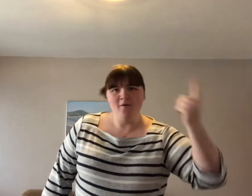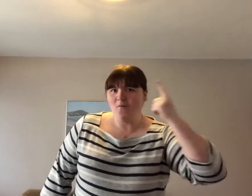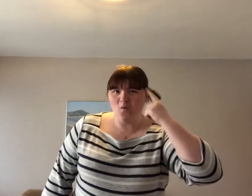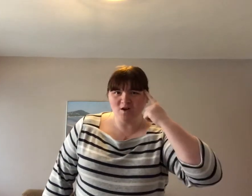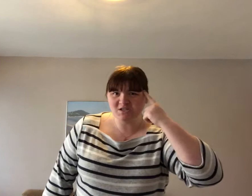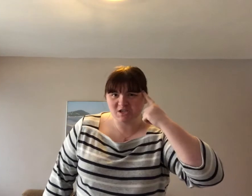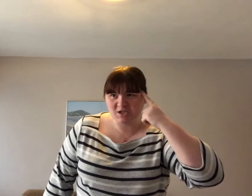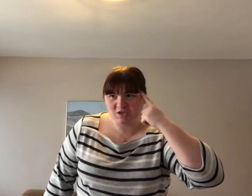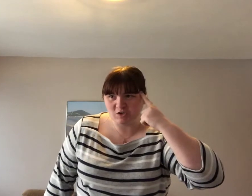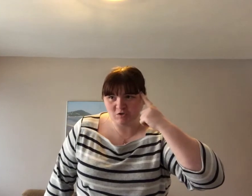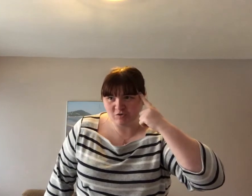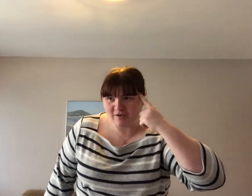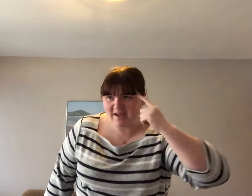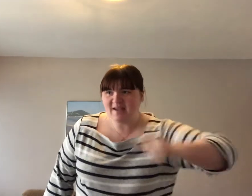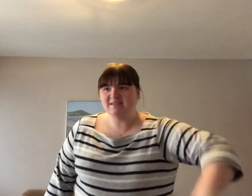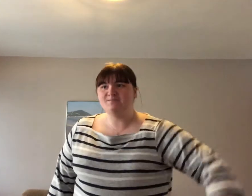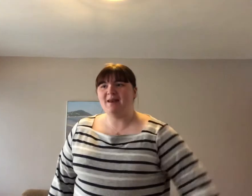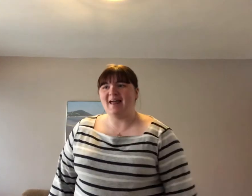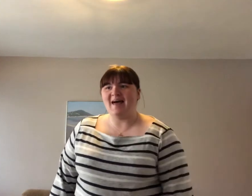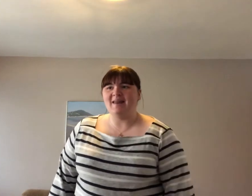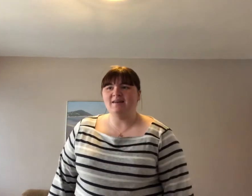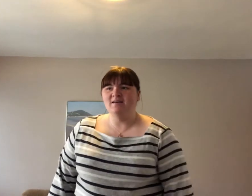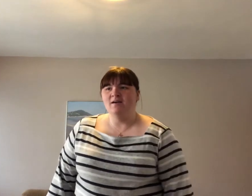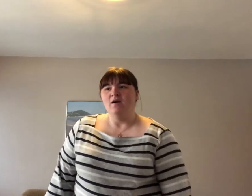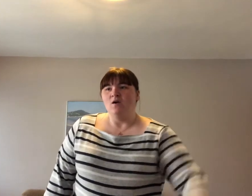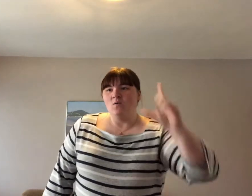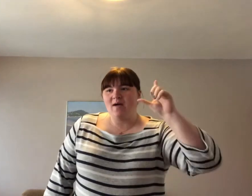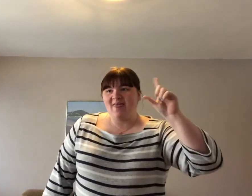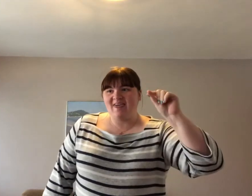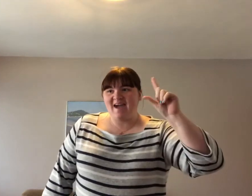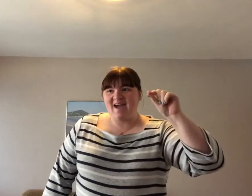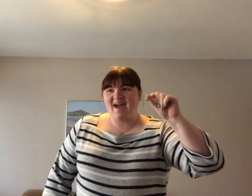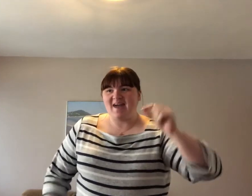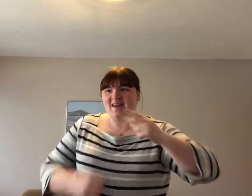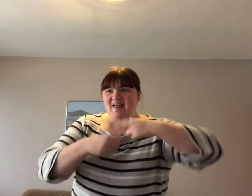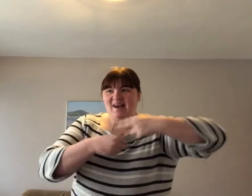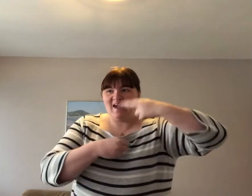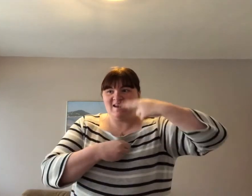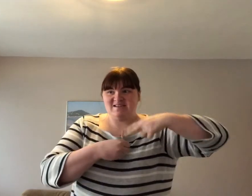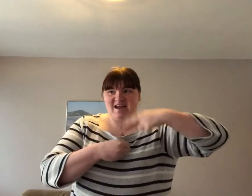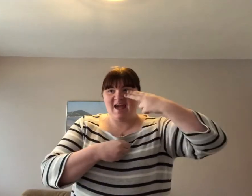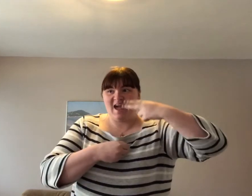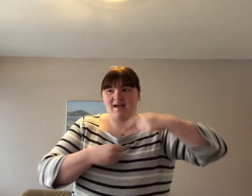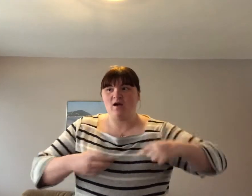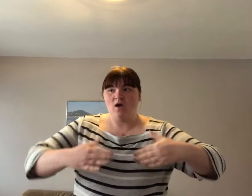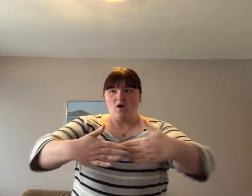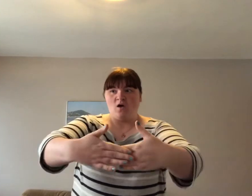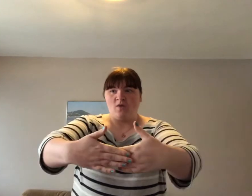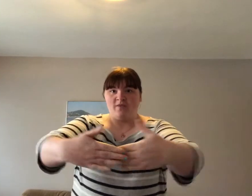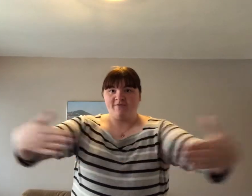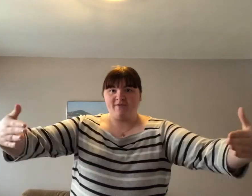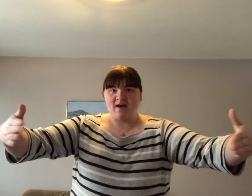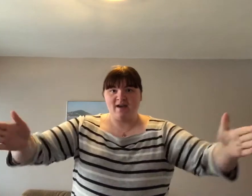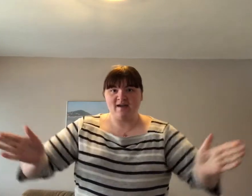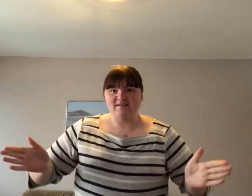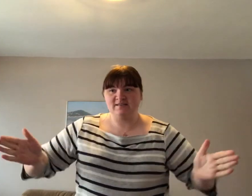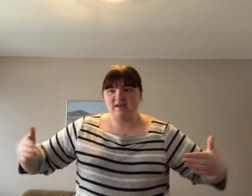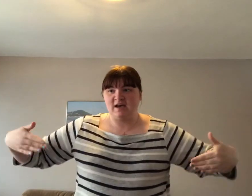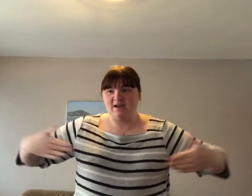What a curious plan. Well the hen laid an egg on the fireside